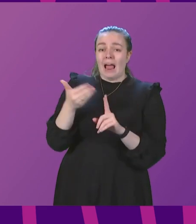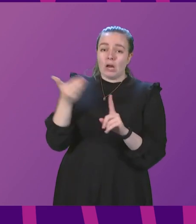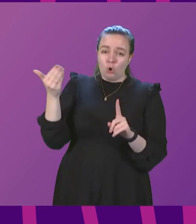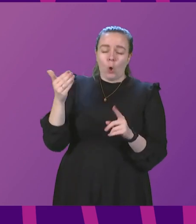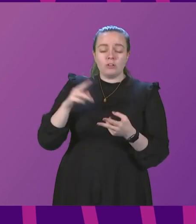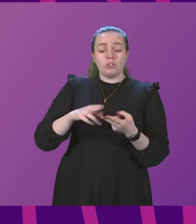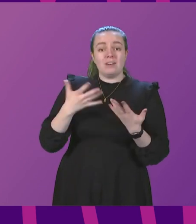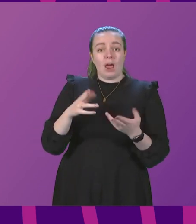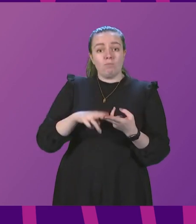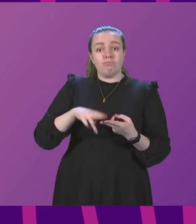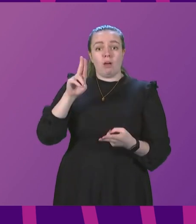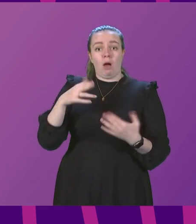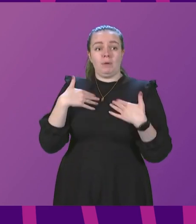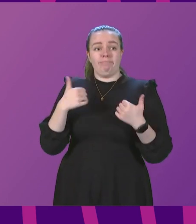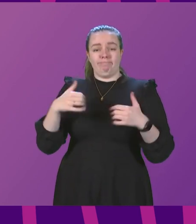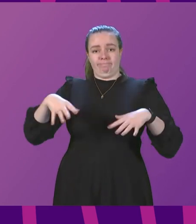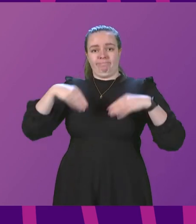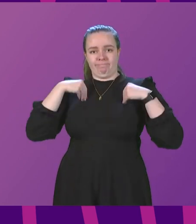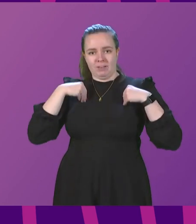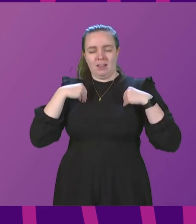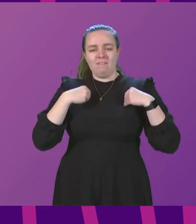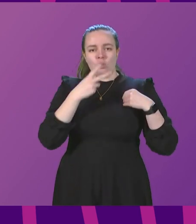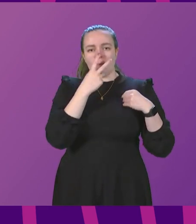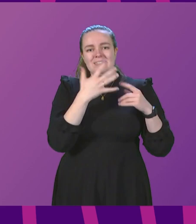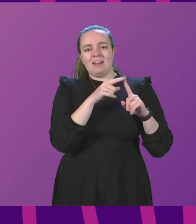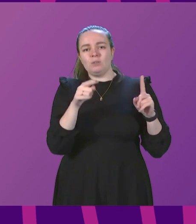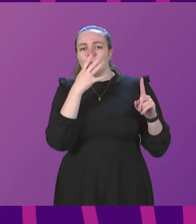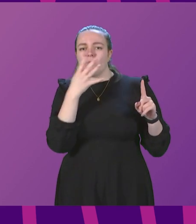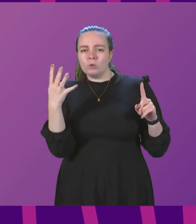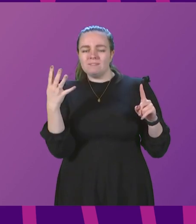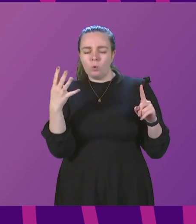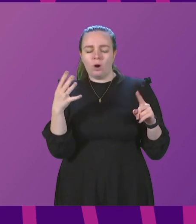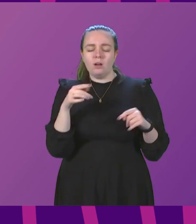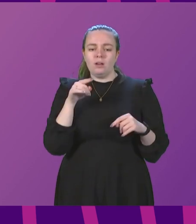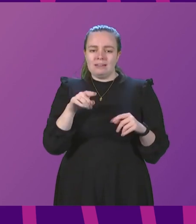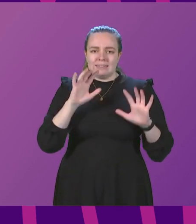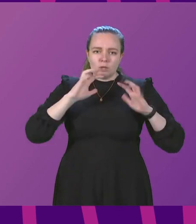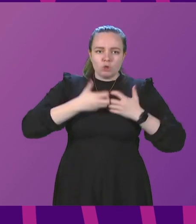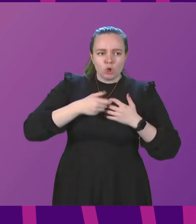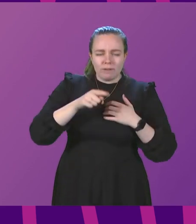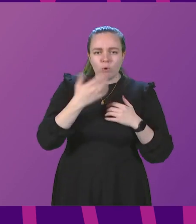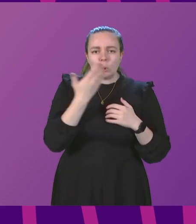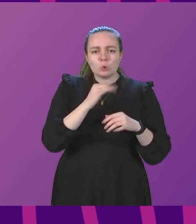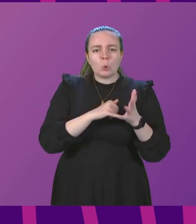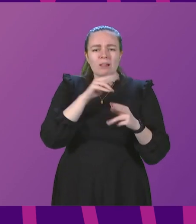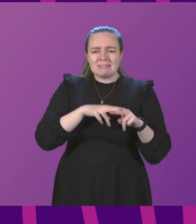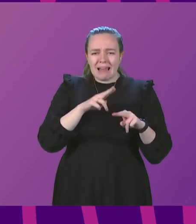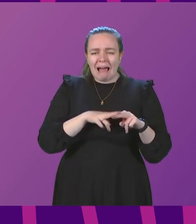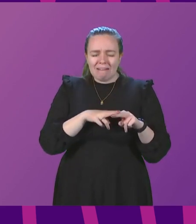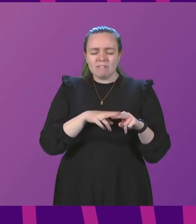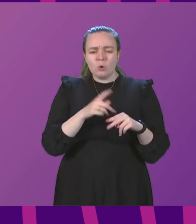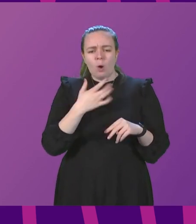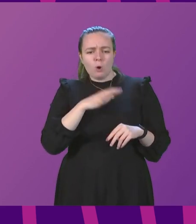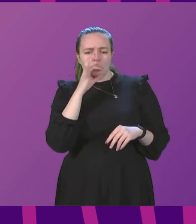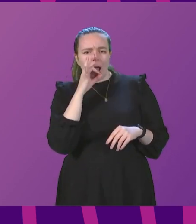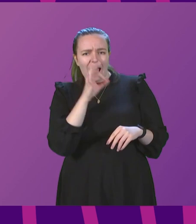to 44-year-olds is likely a consequence of infections amongst children and young people. This causes concern for school staff in particular. So can I ask the First Minister